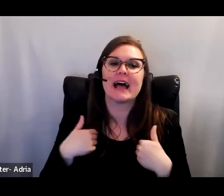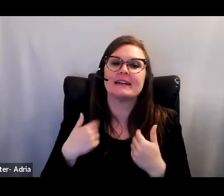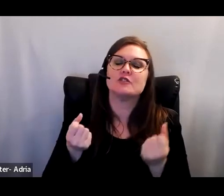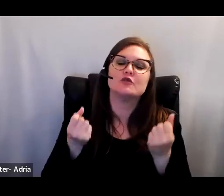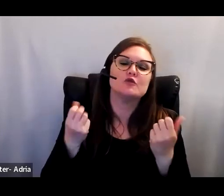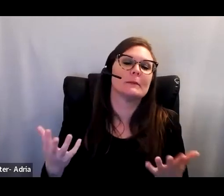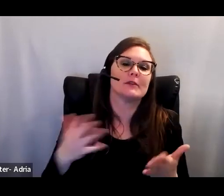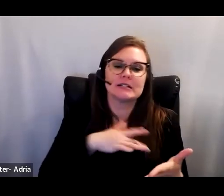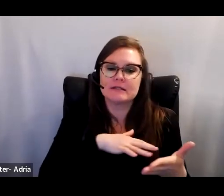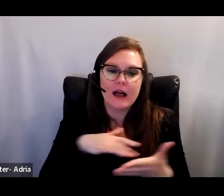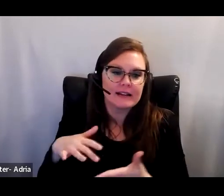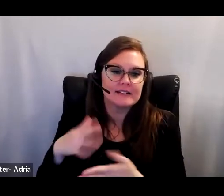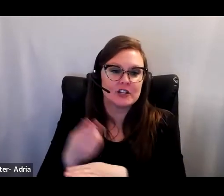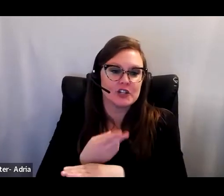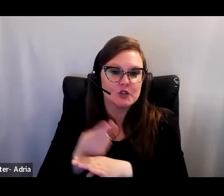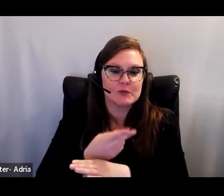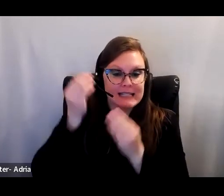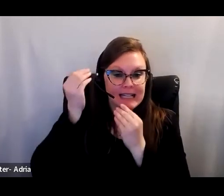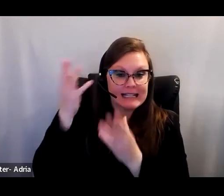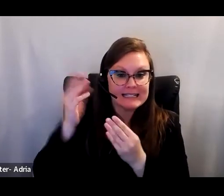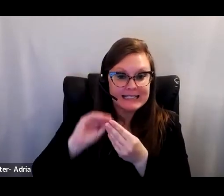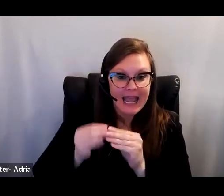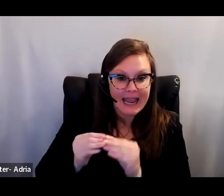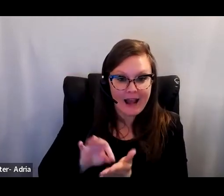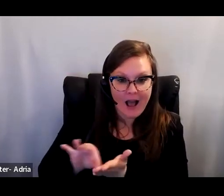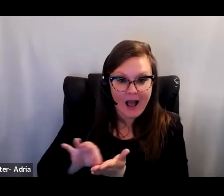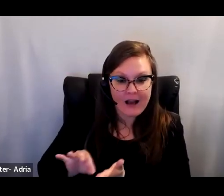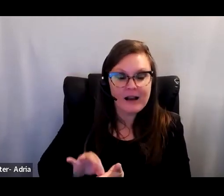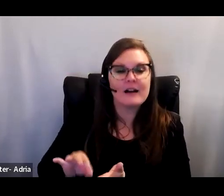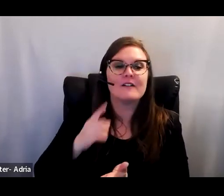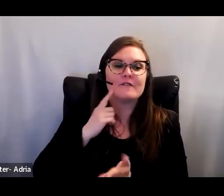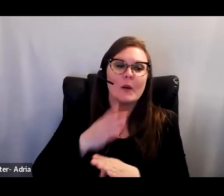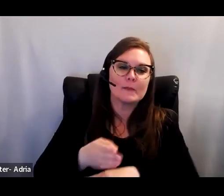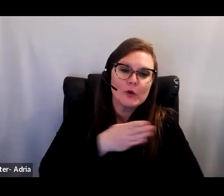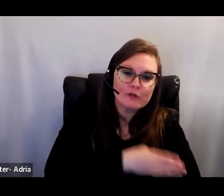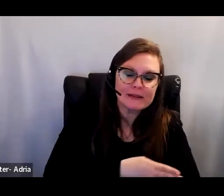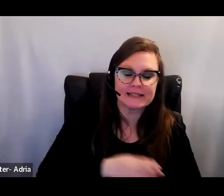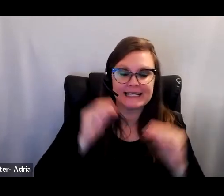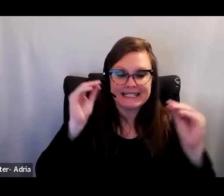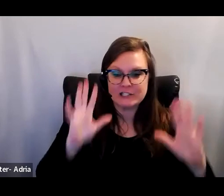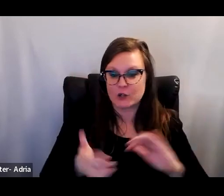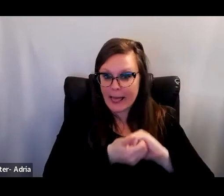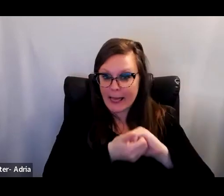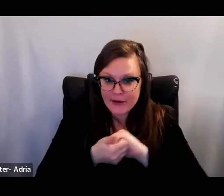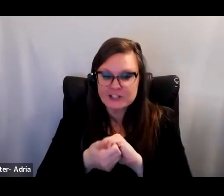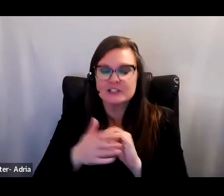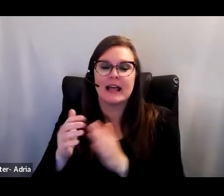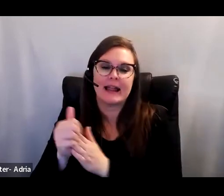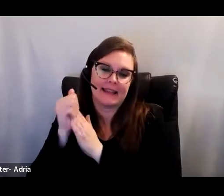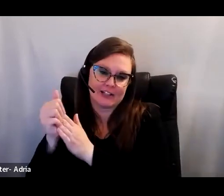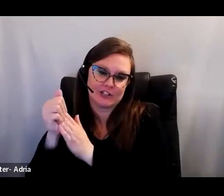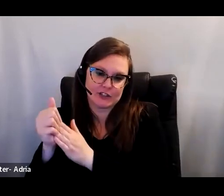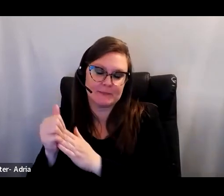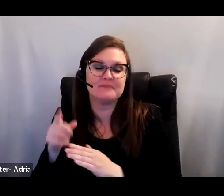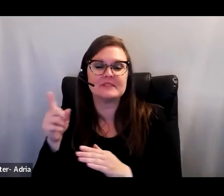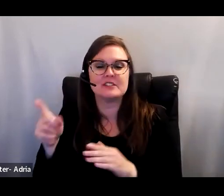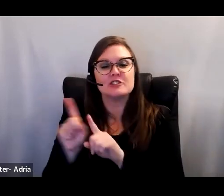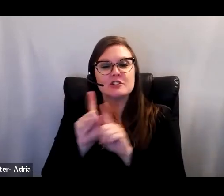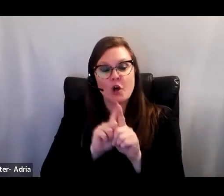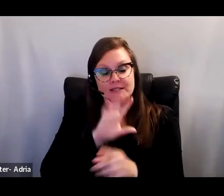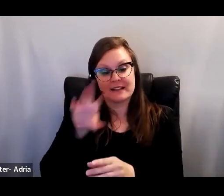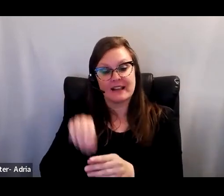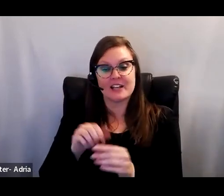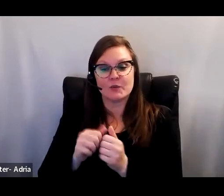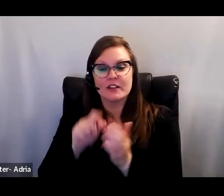examining the use of data for instructional improvement, teacher collaboration, and leadership. And she's also engaged in research practice partnerships